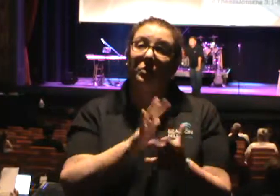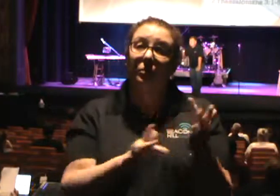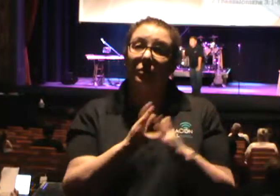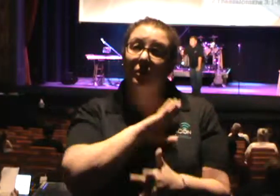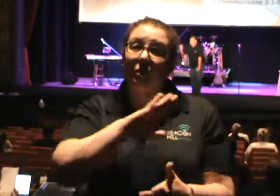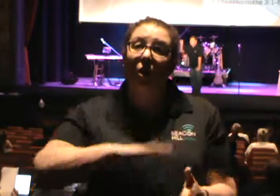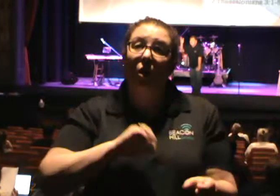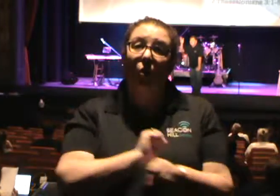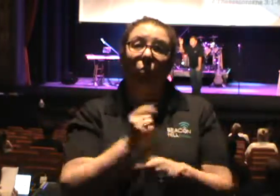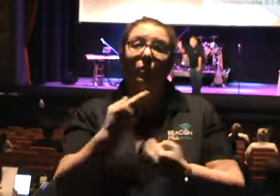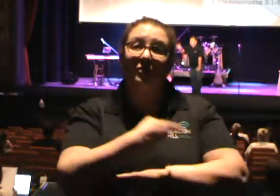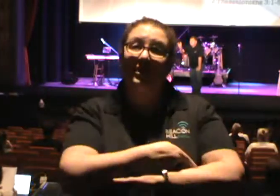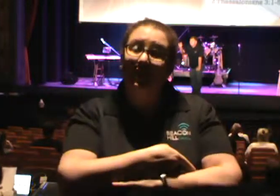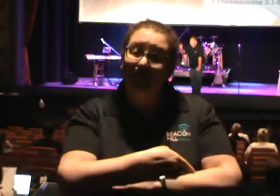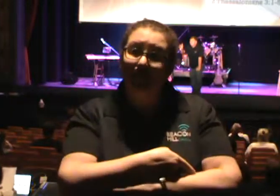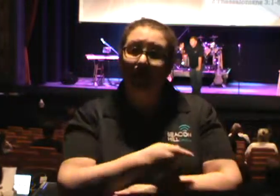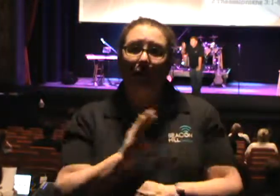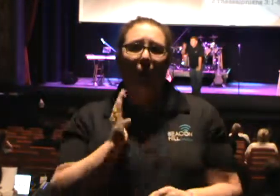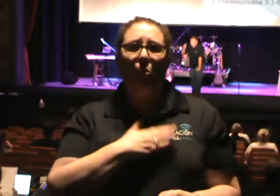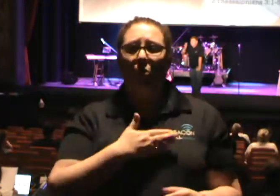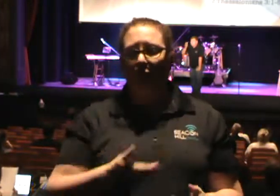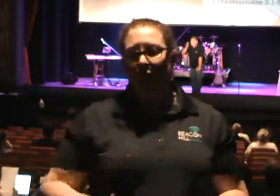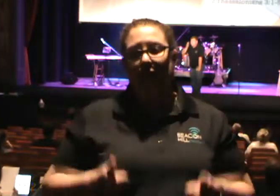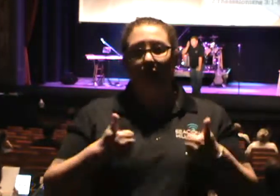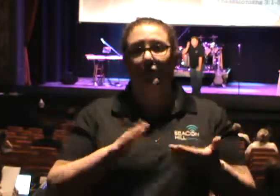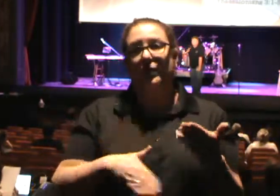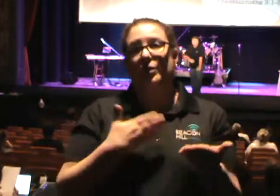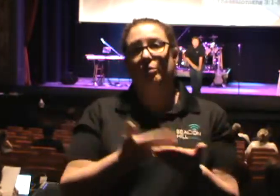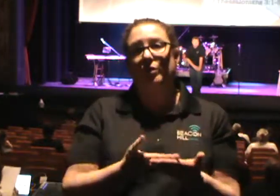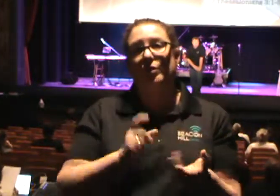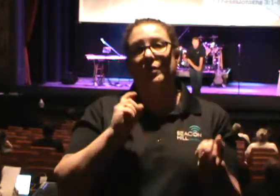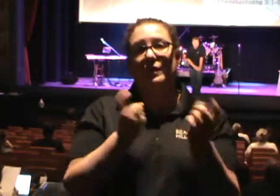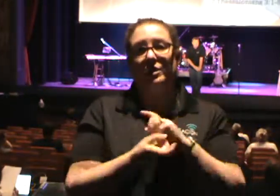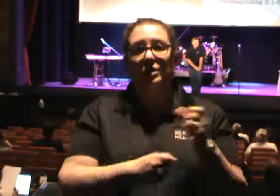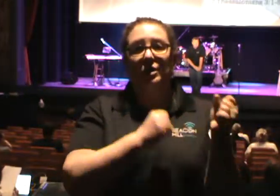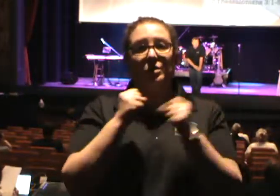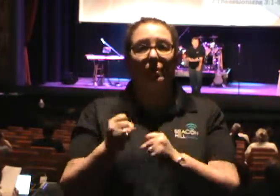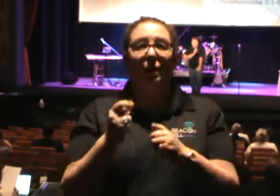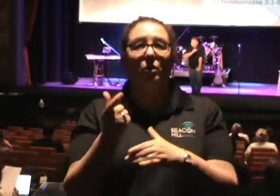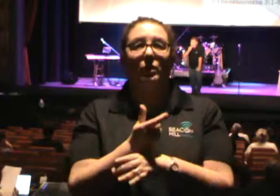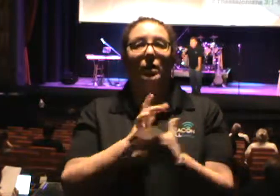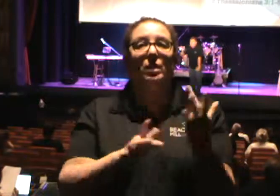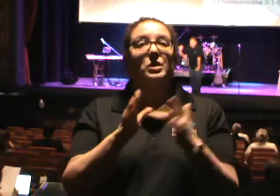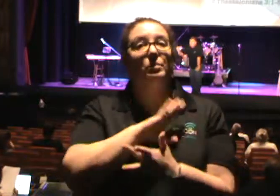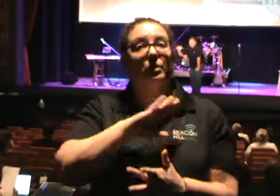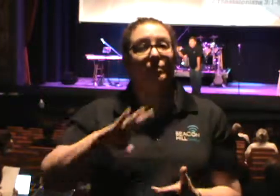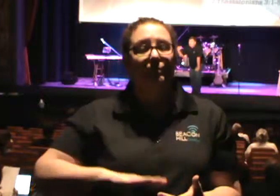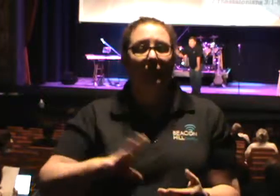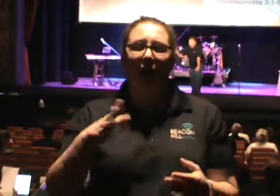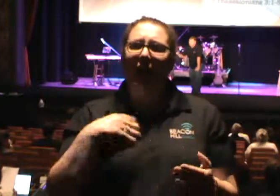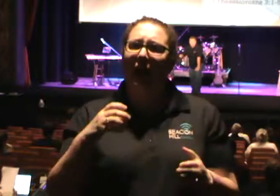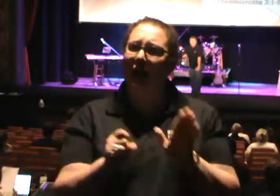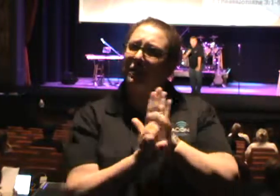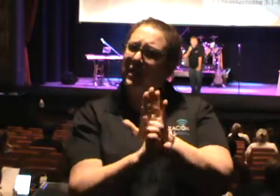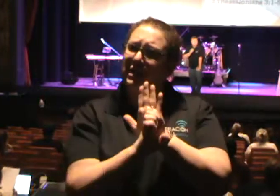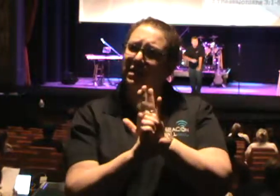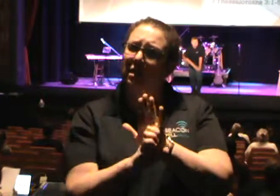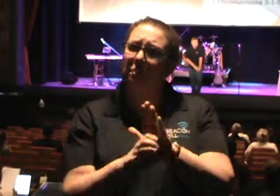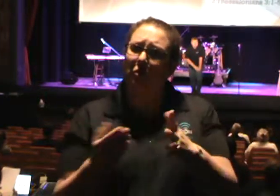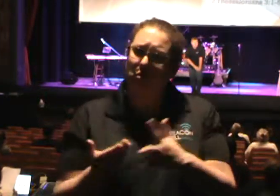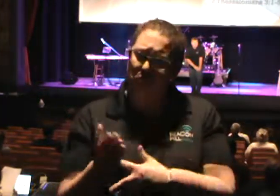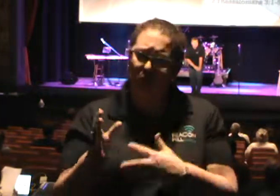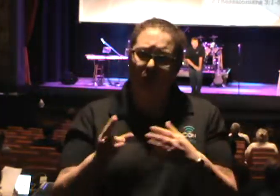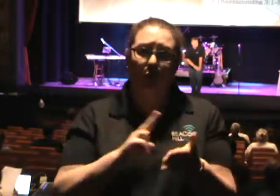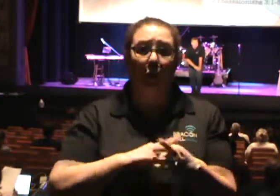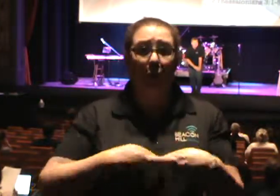works today? It's because you're living proof of the changed power of the Gospel of Jesus Christ. I've got examples all through this room. There are